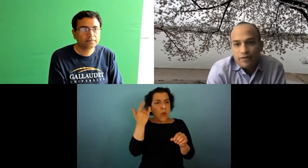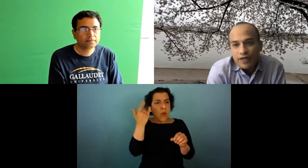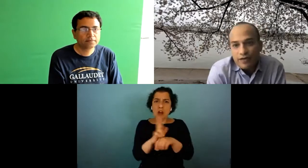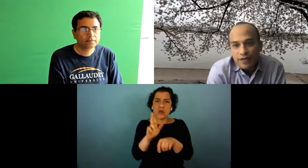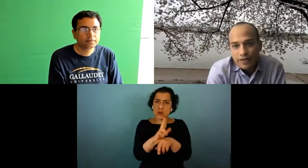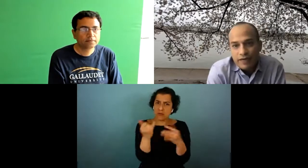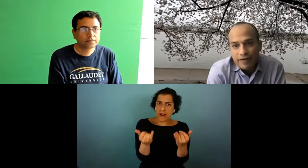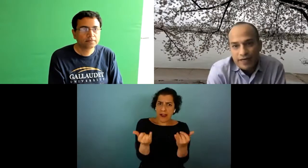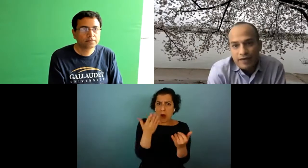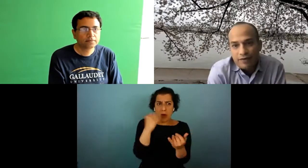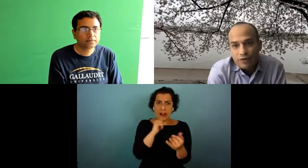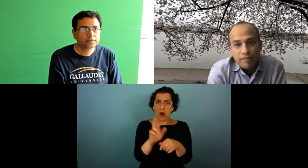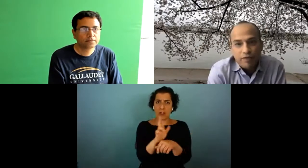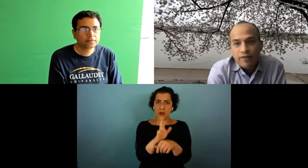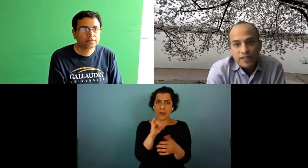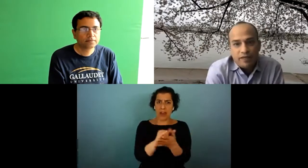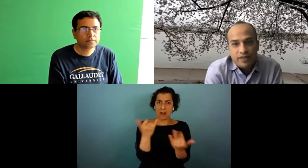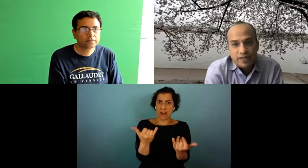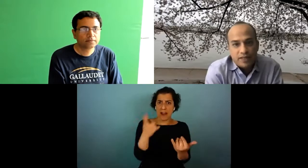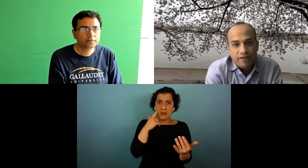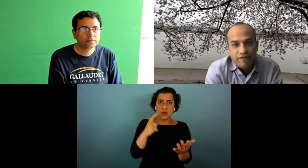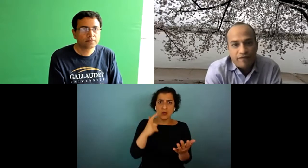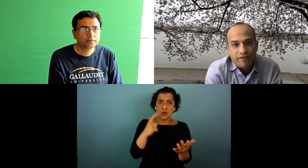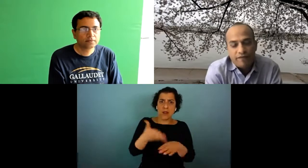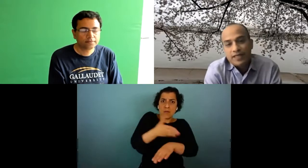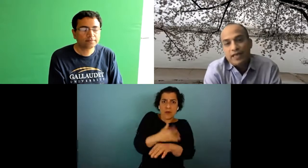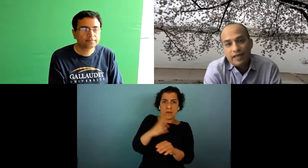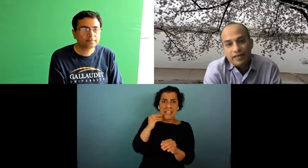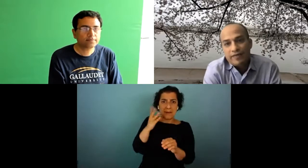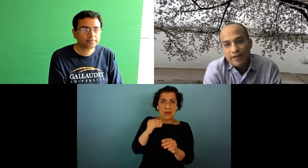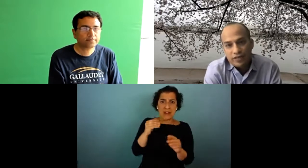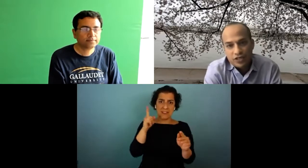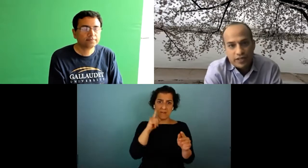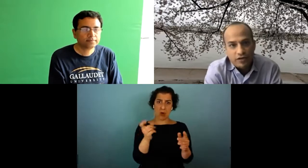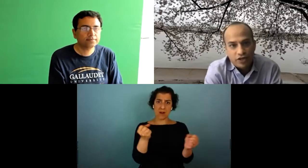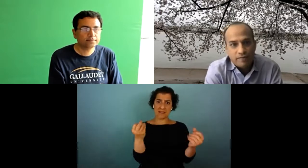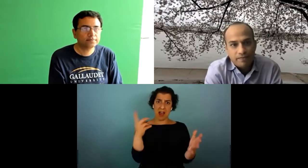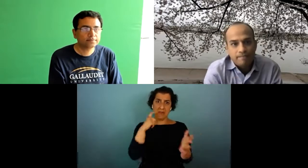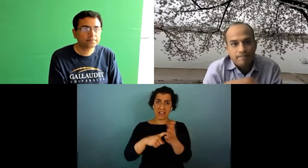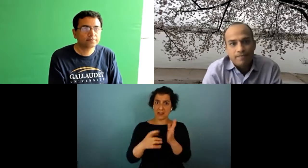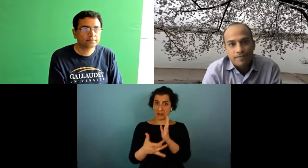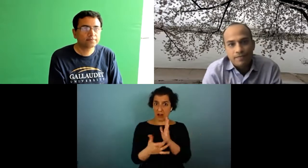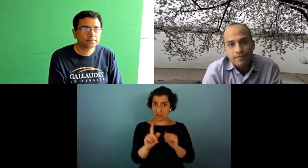why don't we use that right now to improve the experiences of with sign sign recognition technology